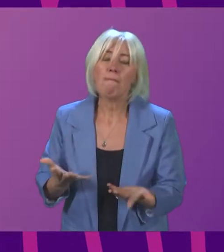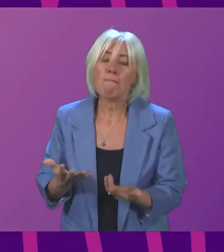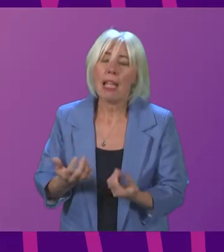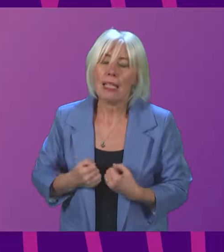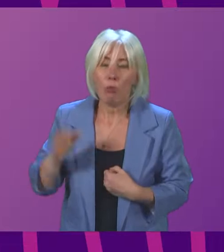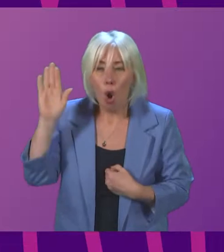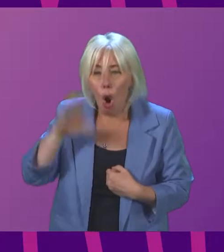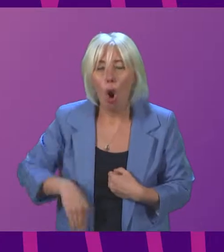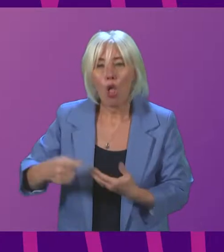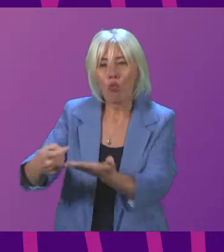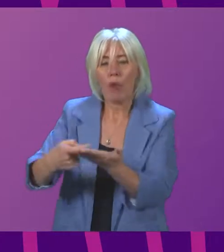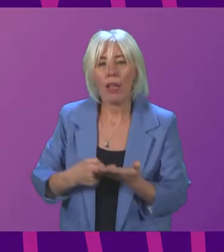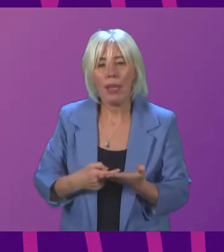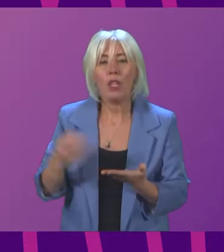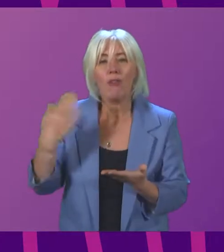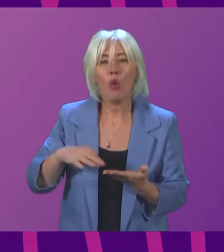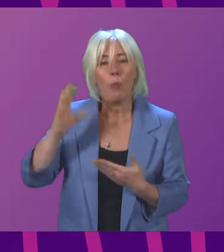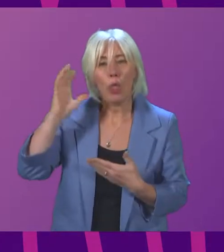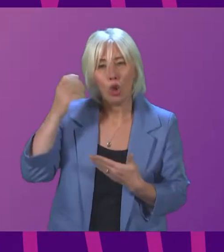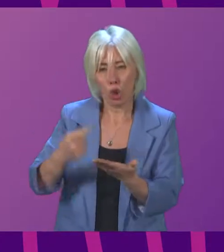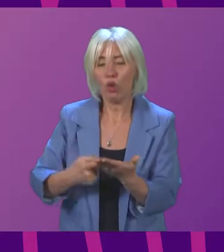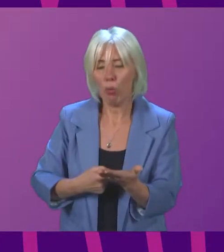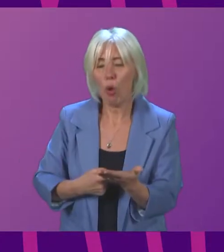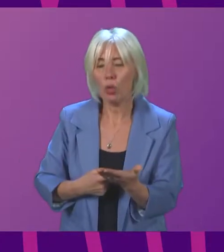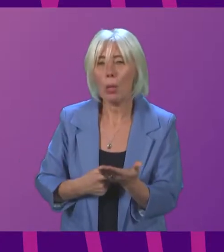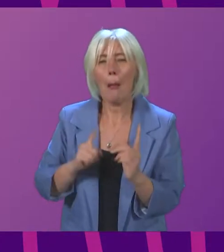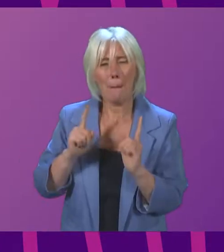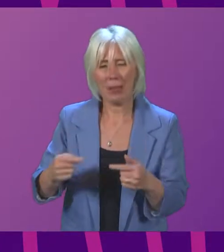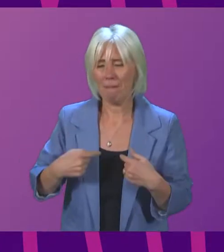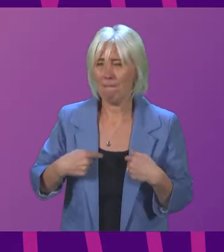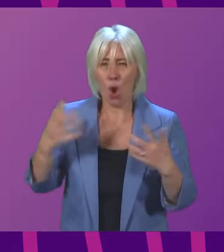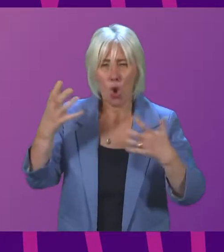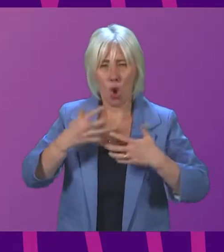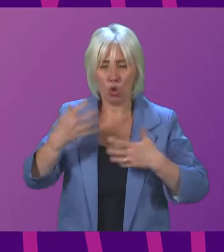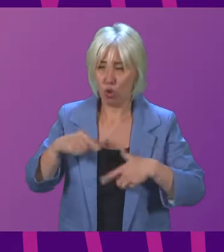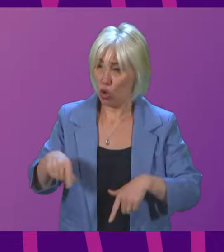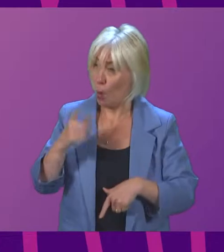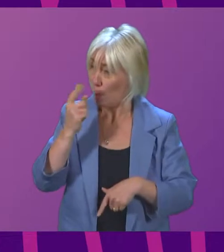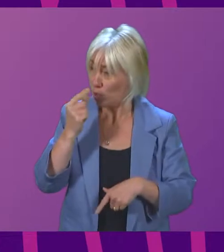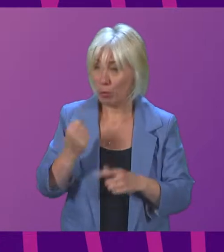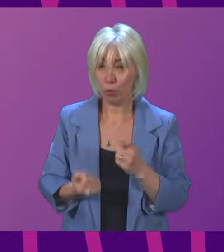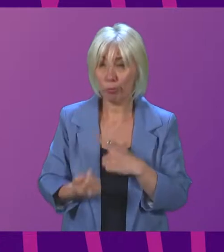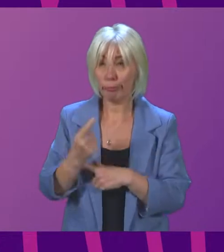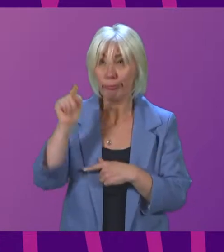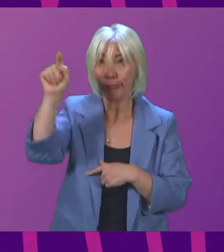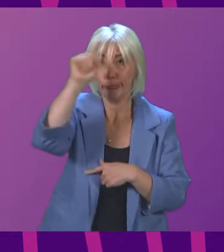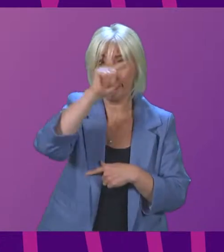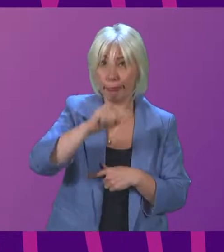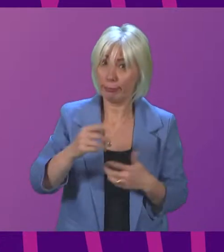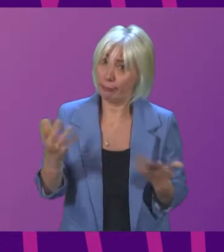recommendations from the audiology report. But I am concerned that this could happen elsewhere. And,